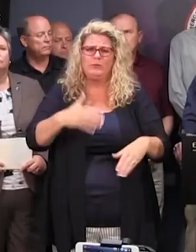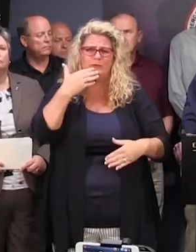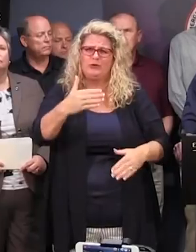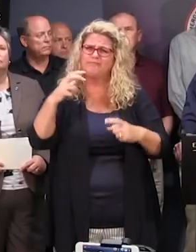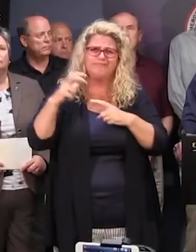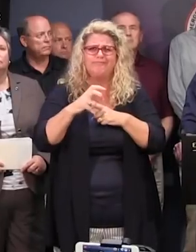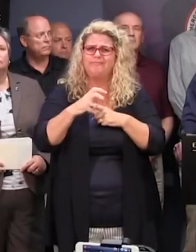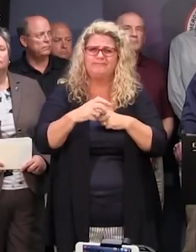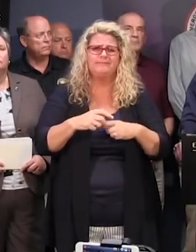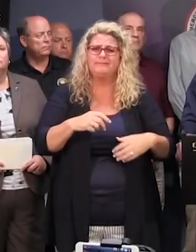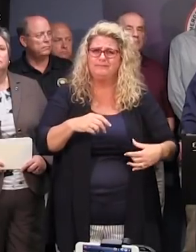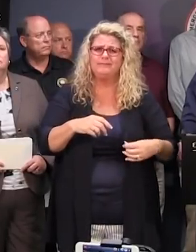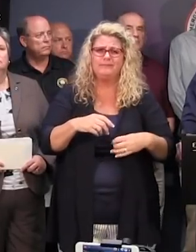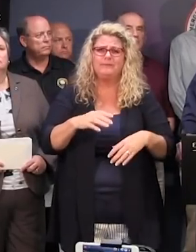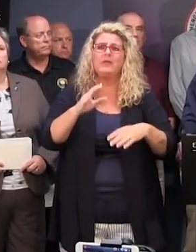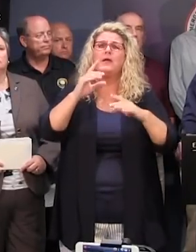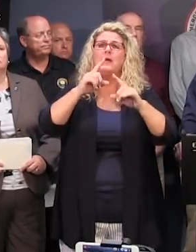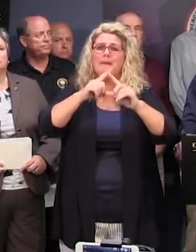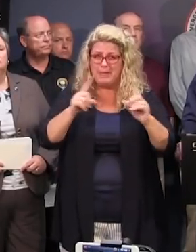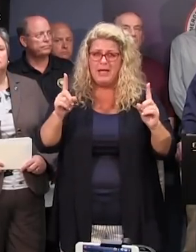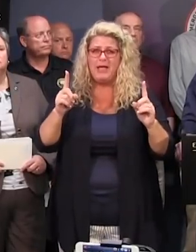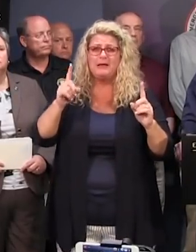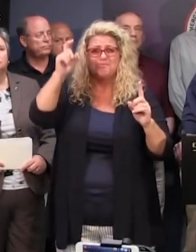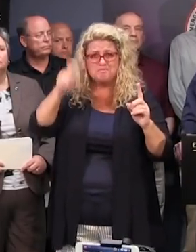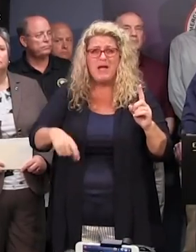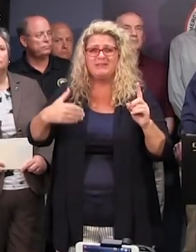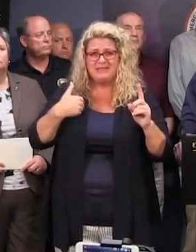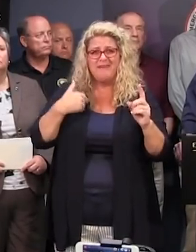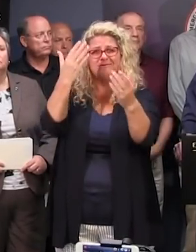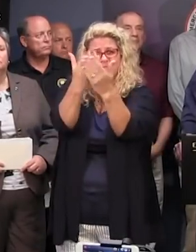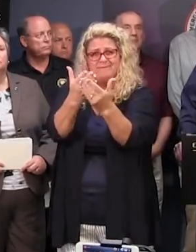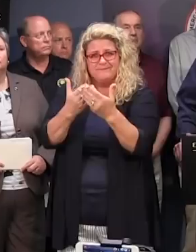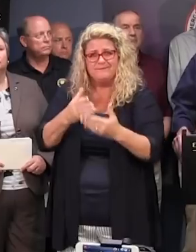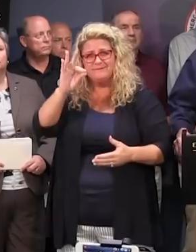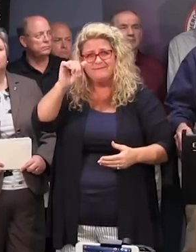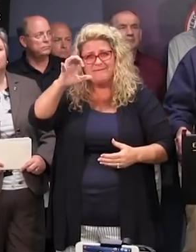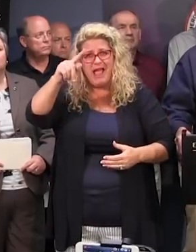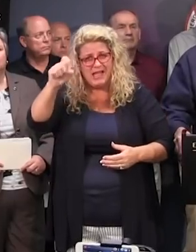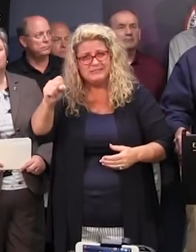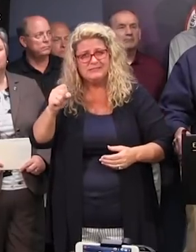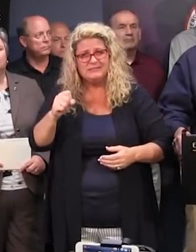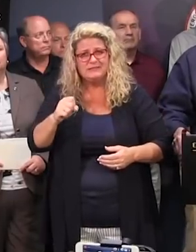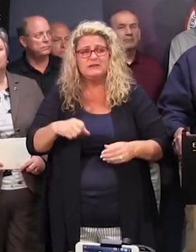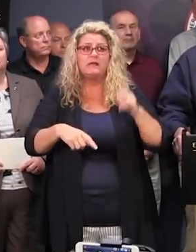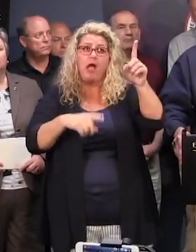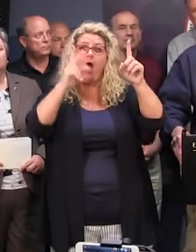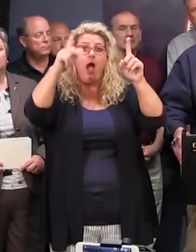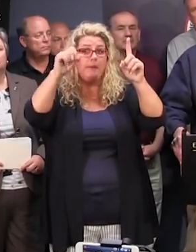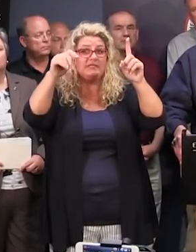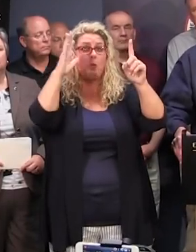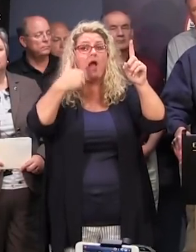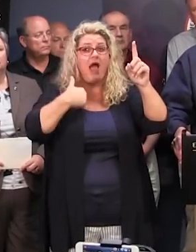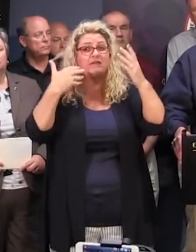the facts will determine what we do. We know that the upstate's going have a lot of rain.